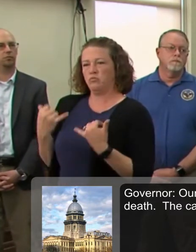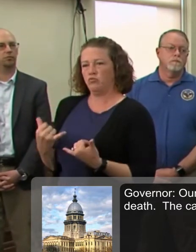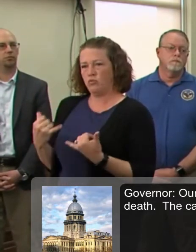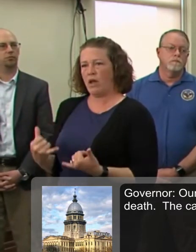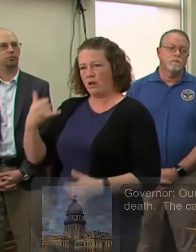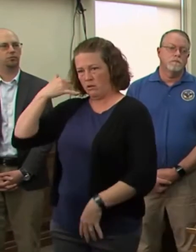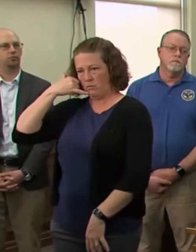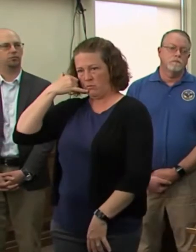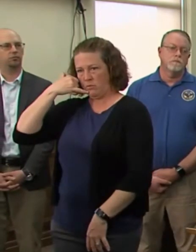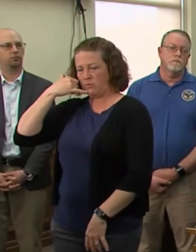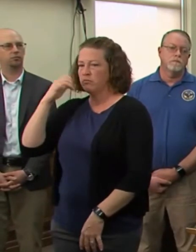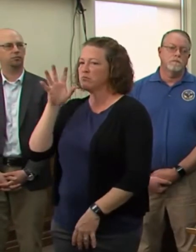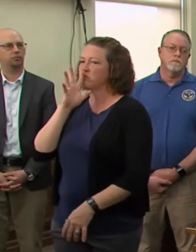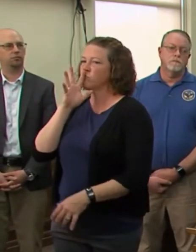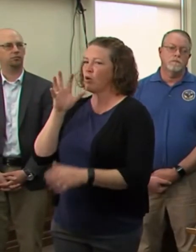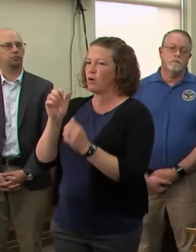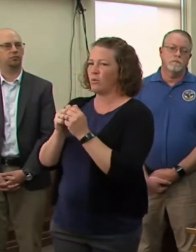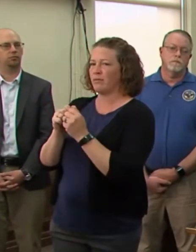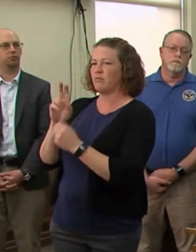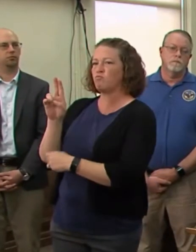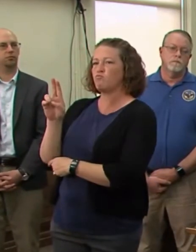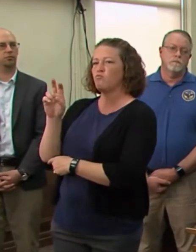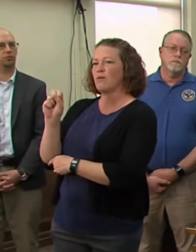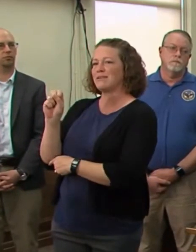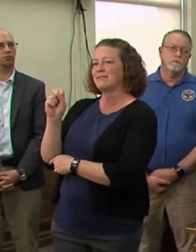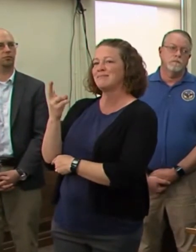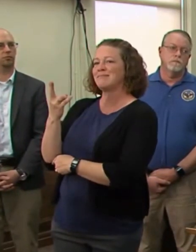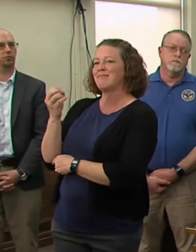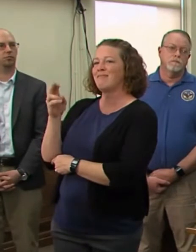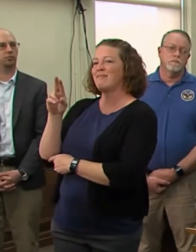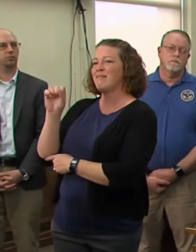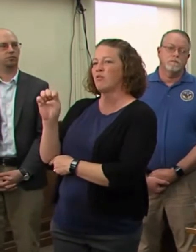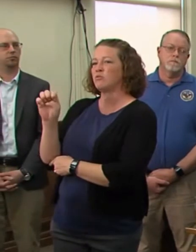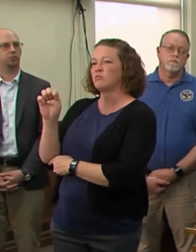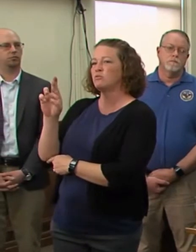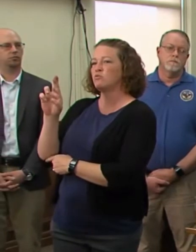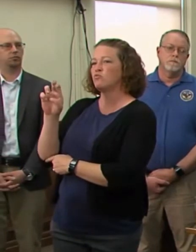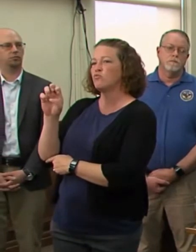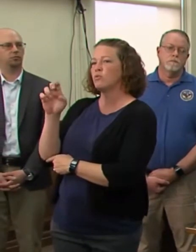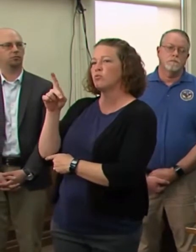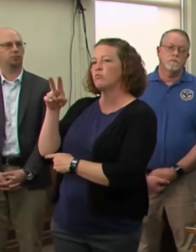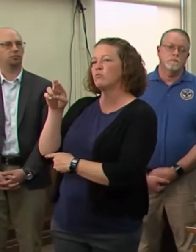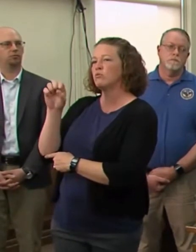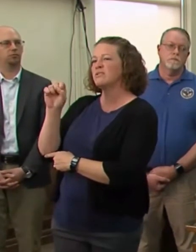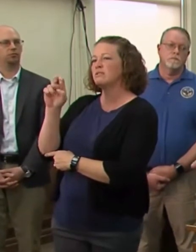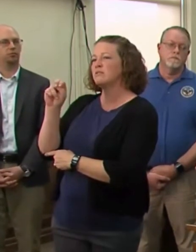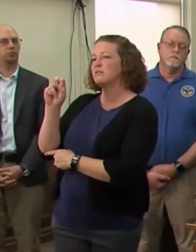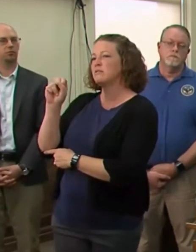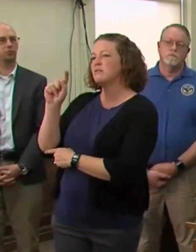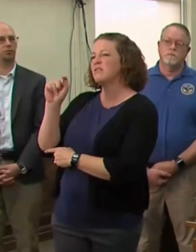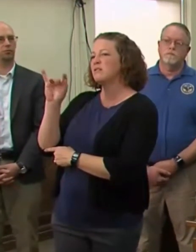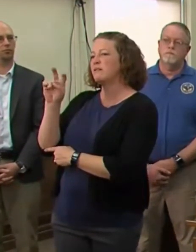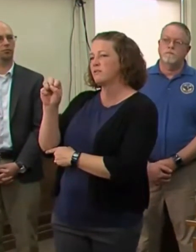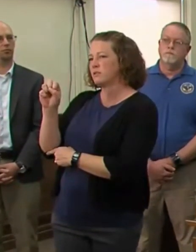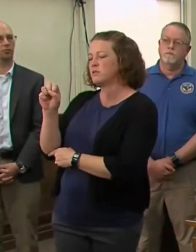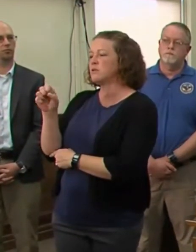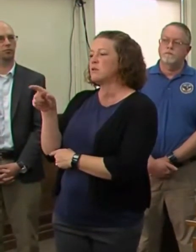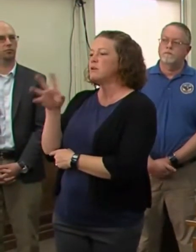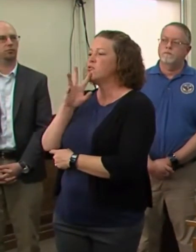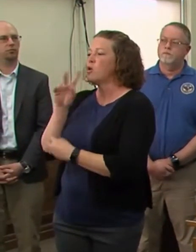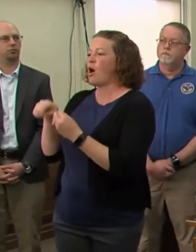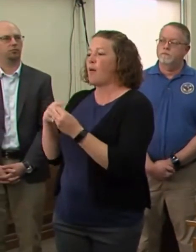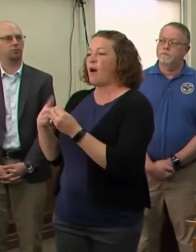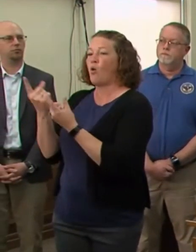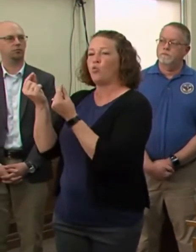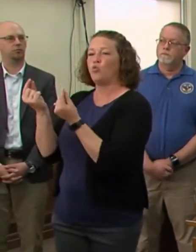United States House of Representatives to talk to her about what we will need in that coming bill. Things like,